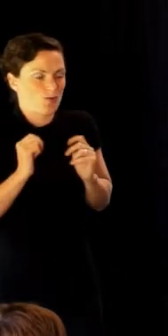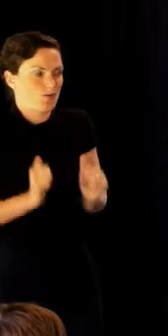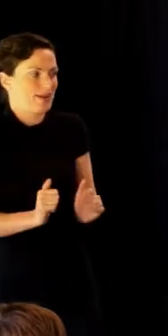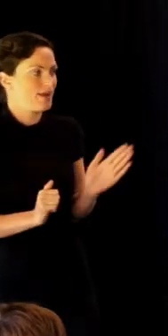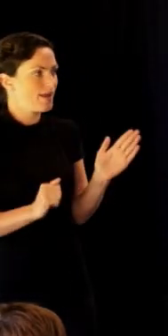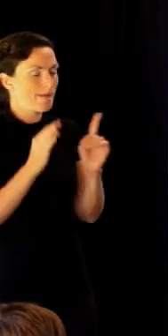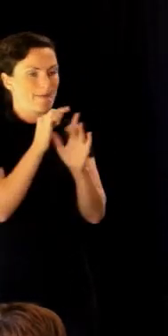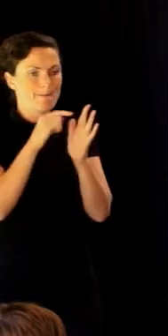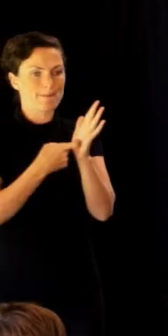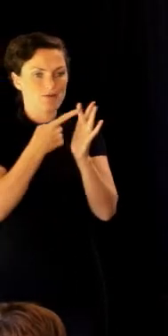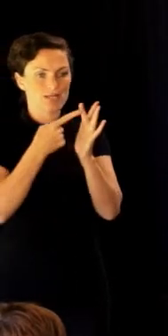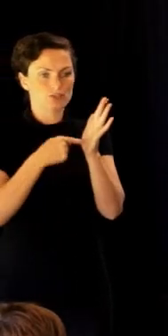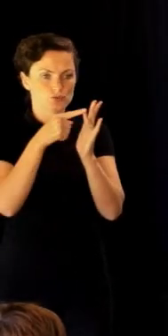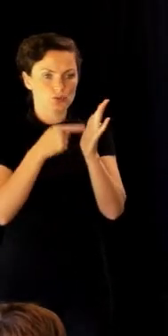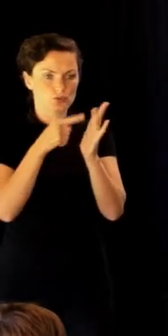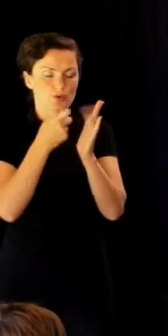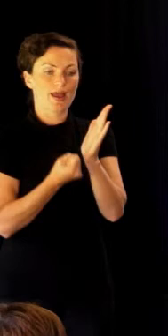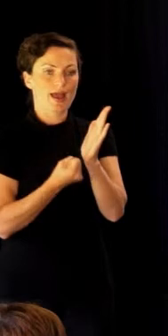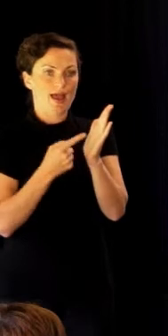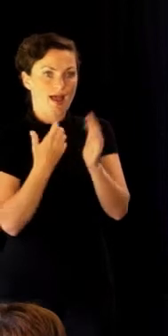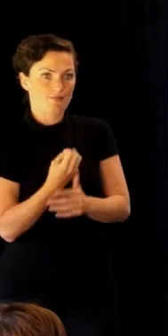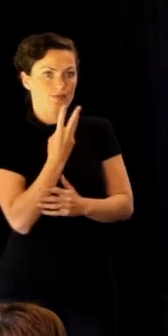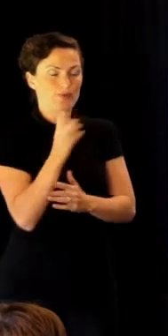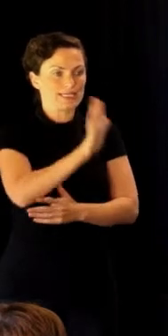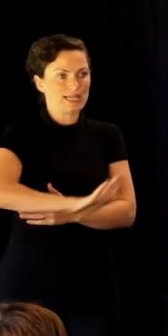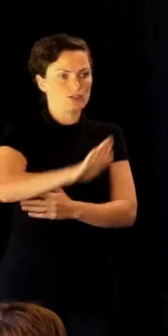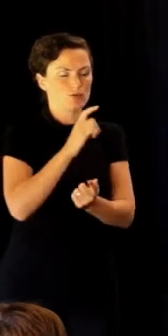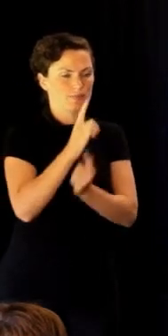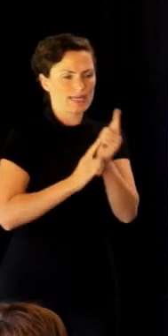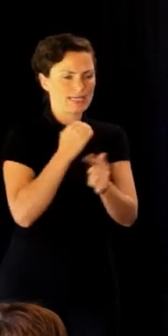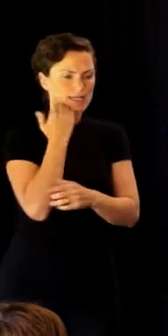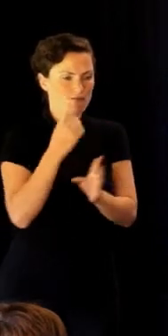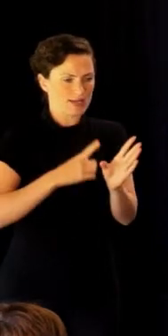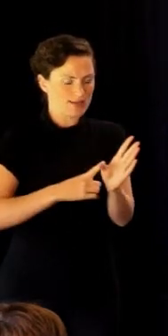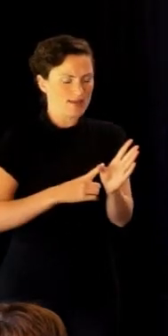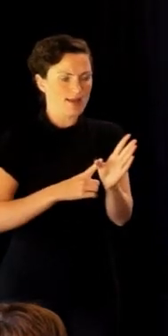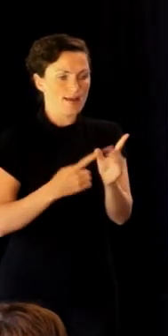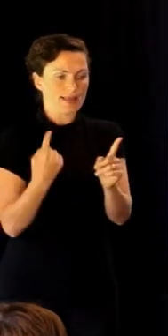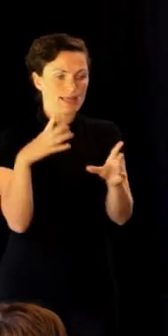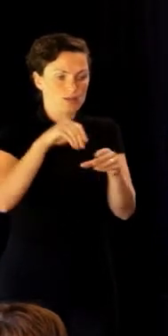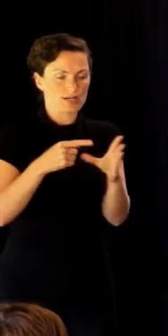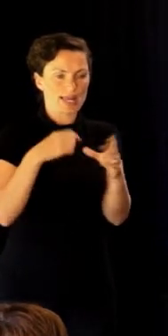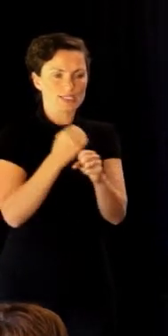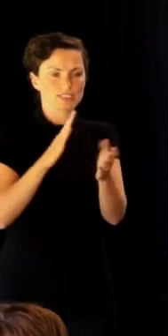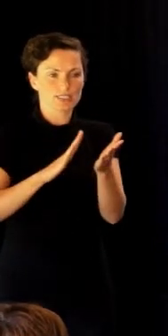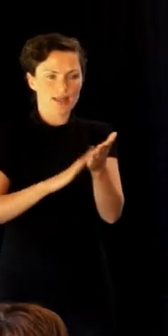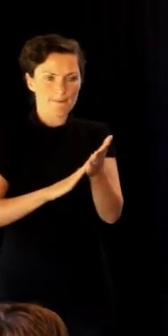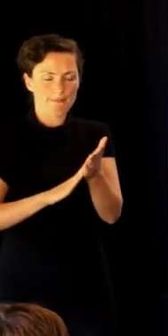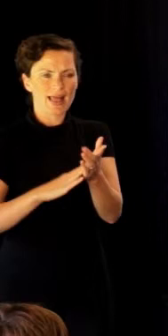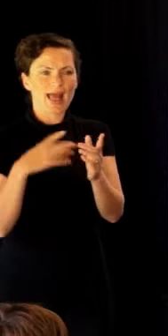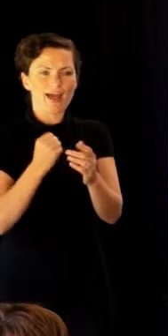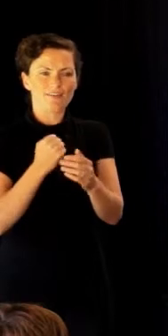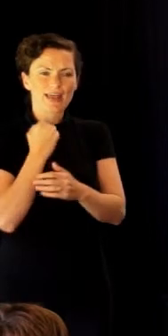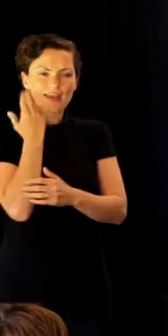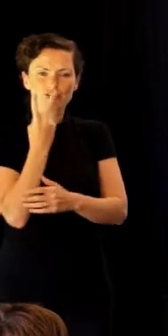Piritoto hold three national meetings a year, including their AGM, and they have a bi-annual whāra nōhu. And